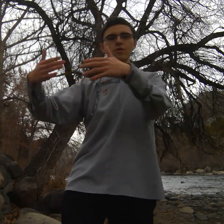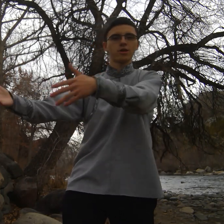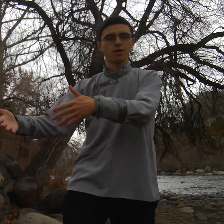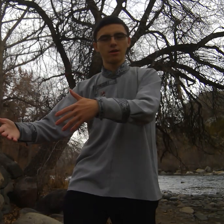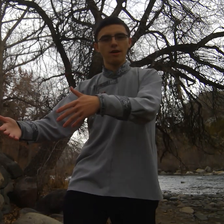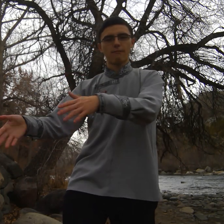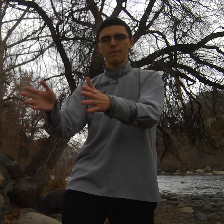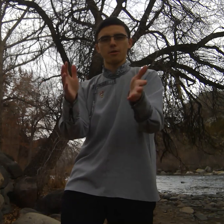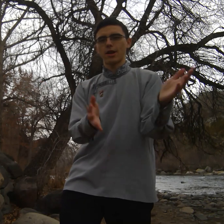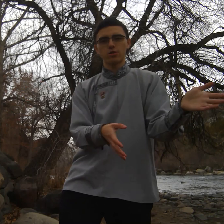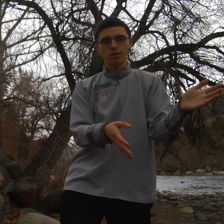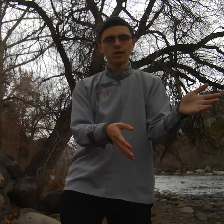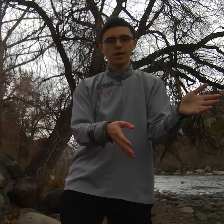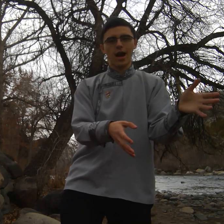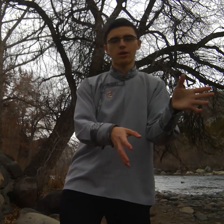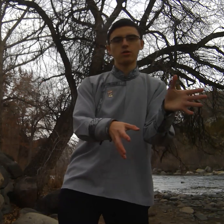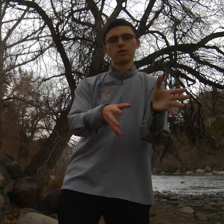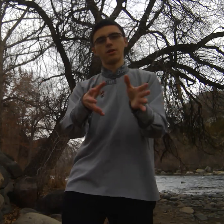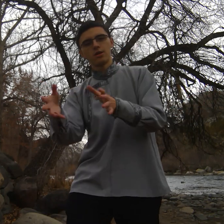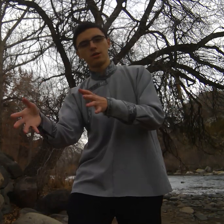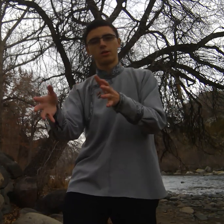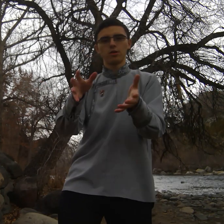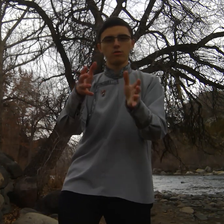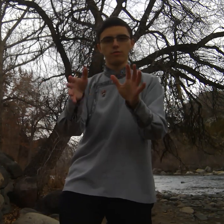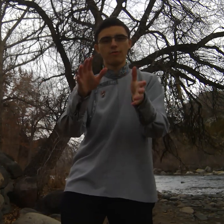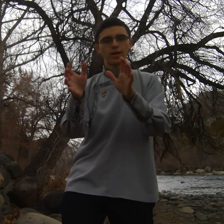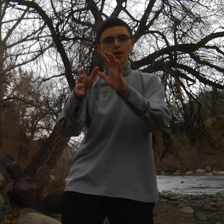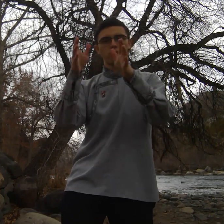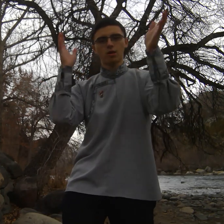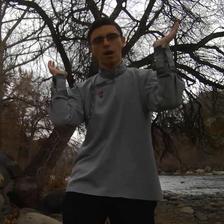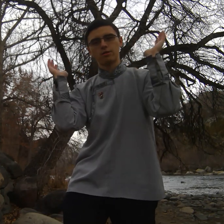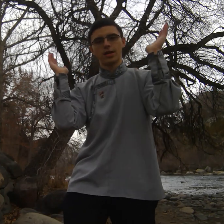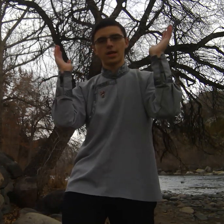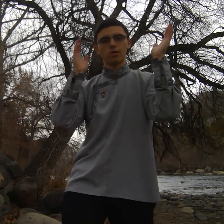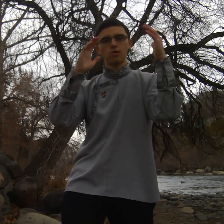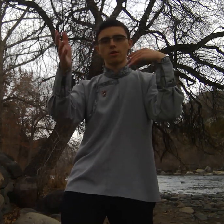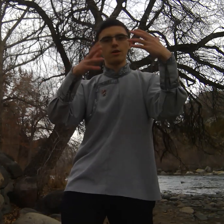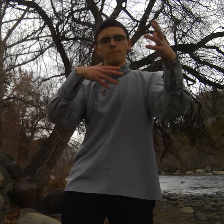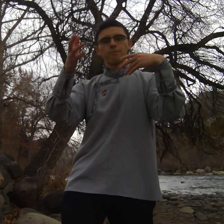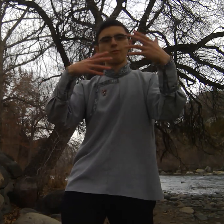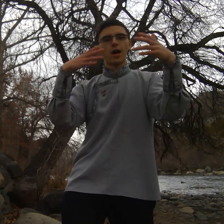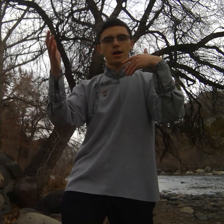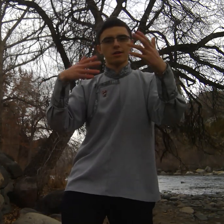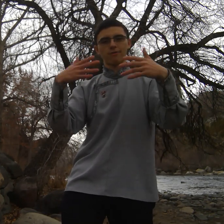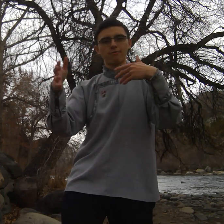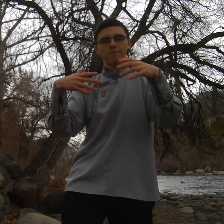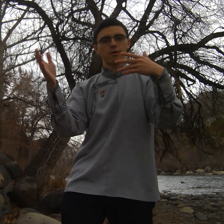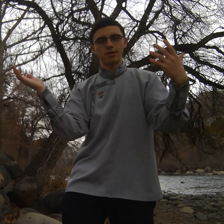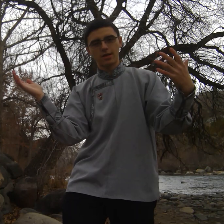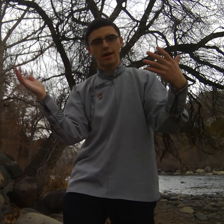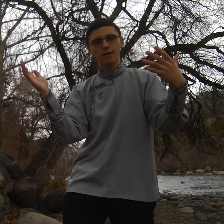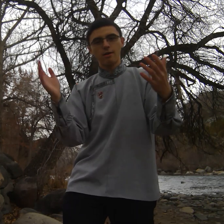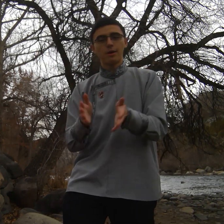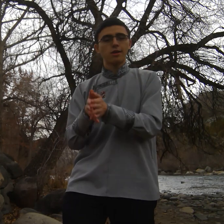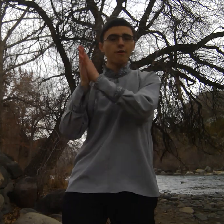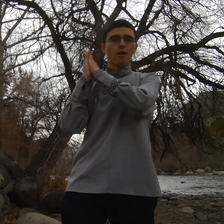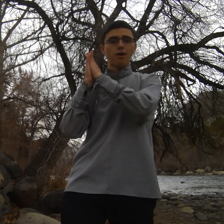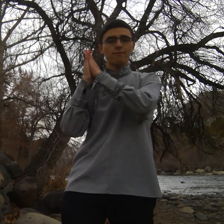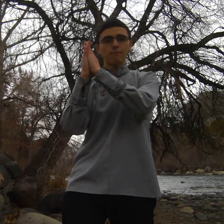future if people are interested I could do video calling or vlogs if people are into that but so far I've done